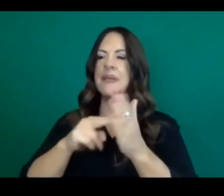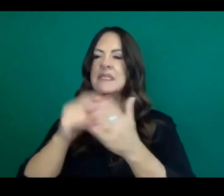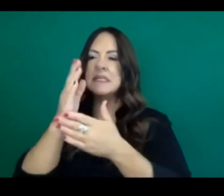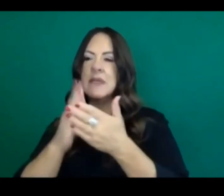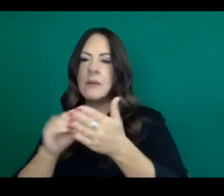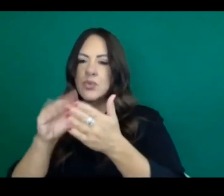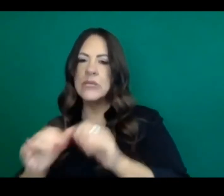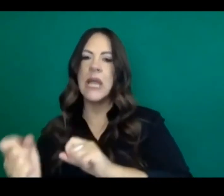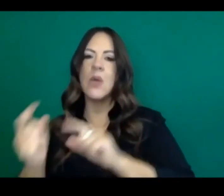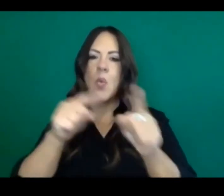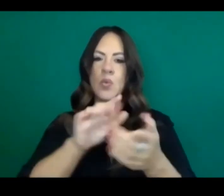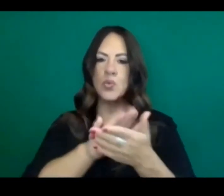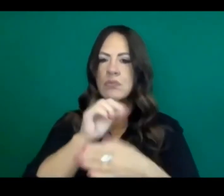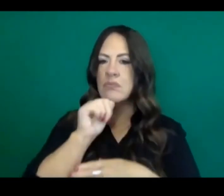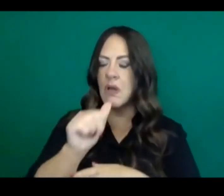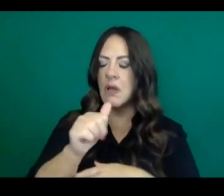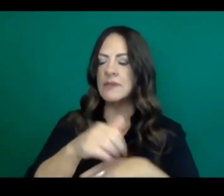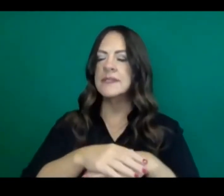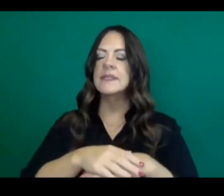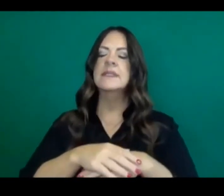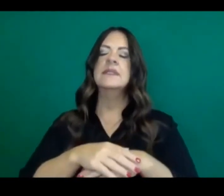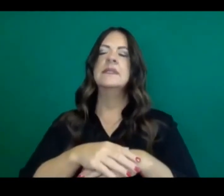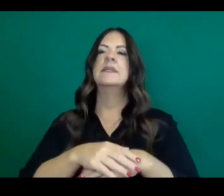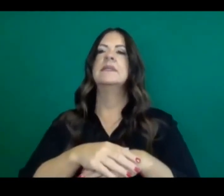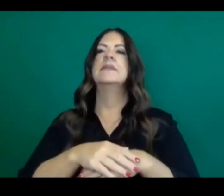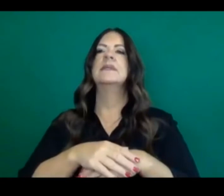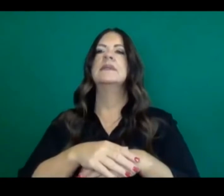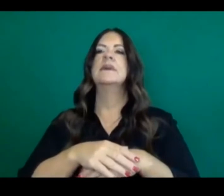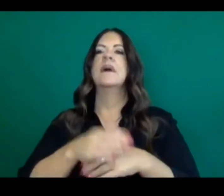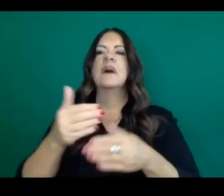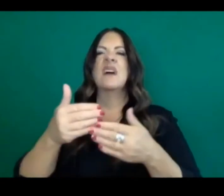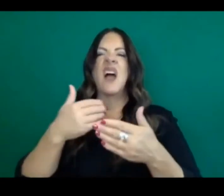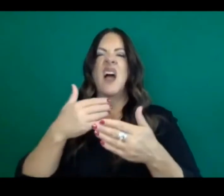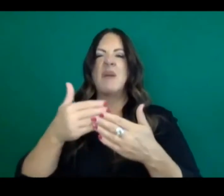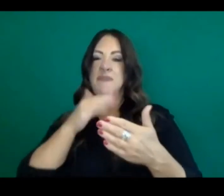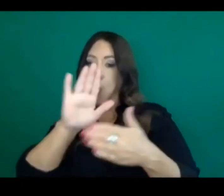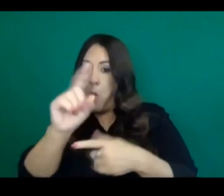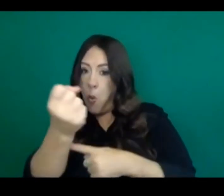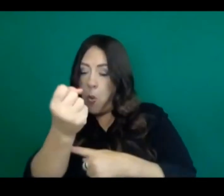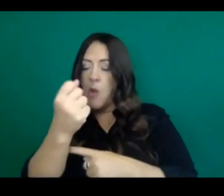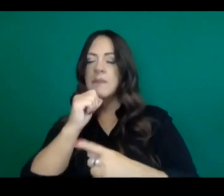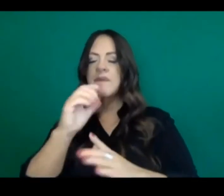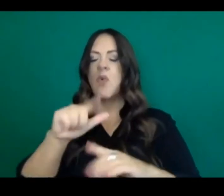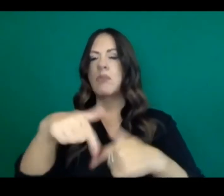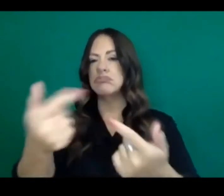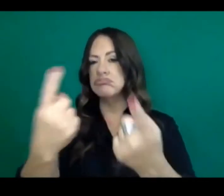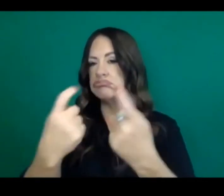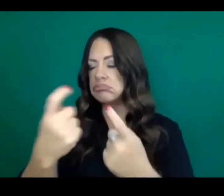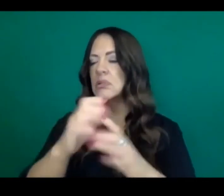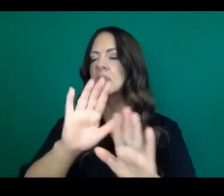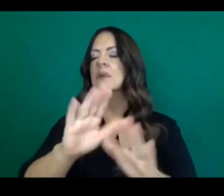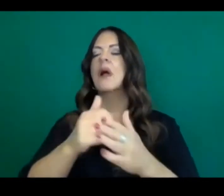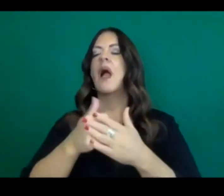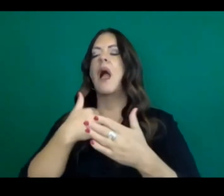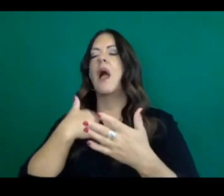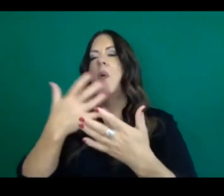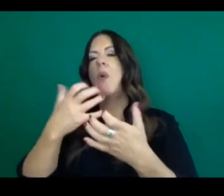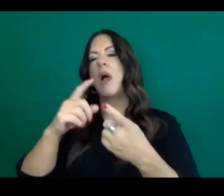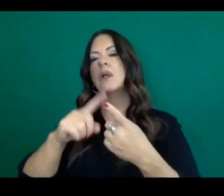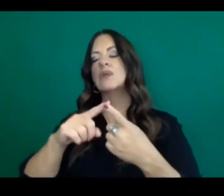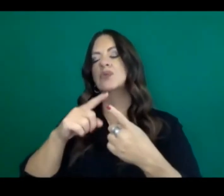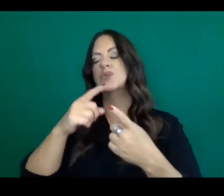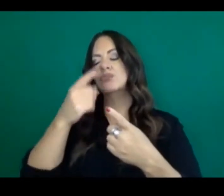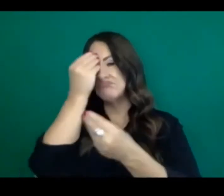before we wrap up and move on to questions, I just wanted to pick up on what Dr. Pond mentioned as we move forward into another holiday